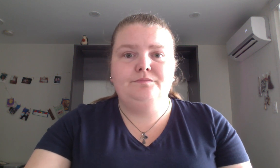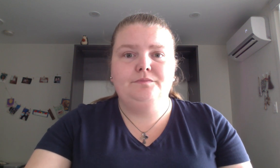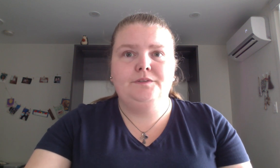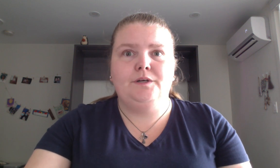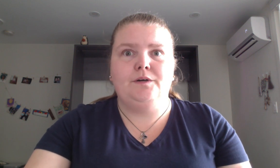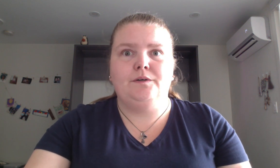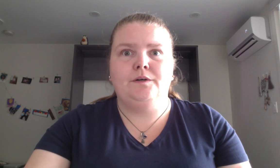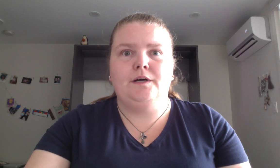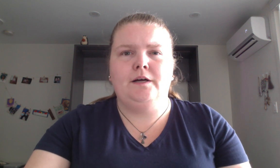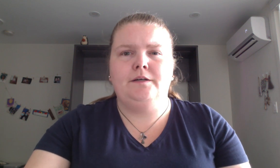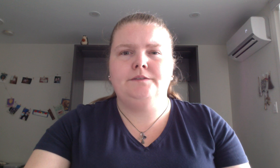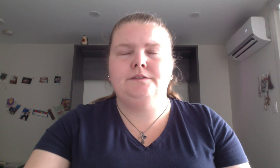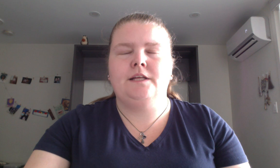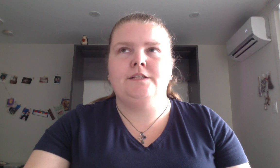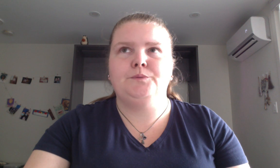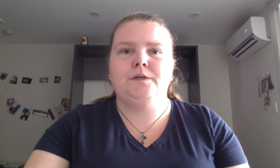so um and this one